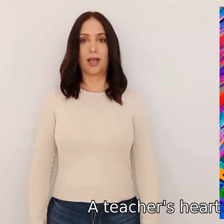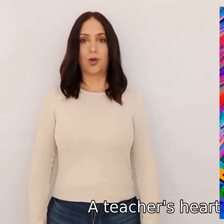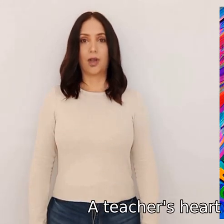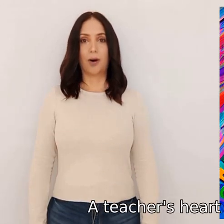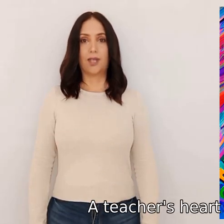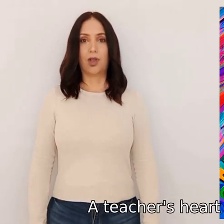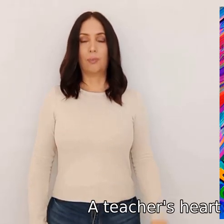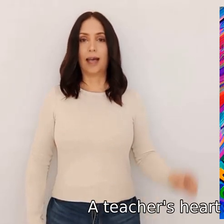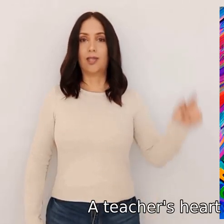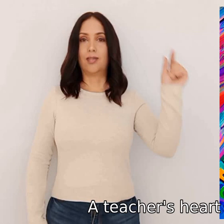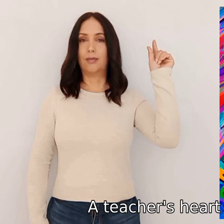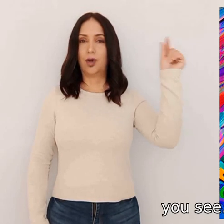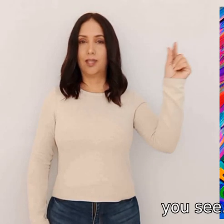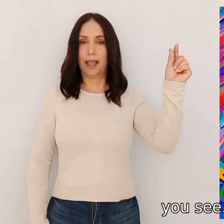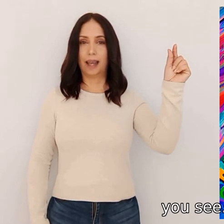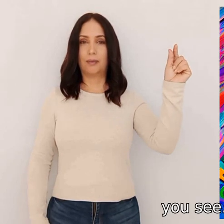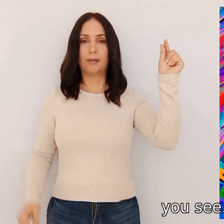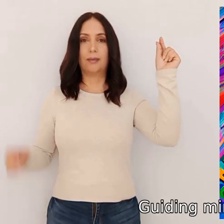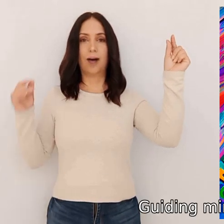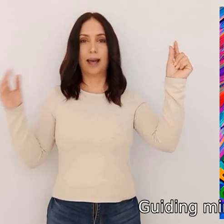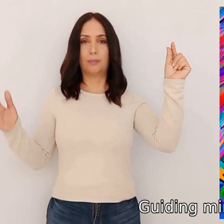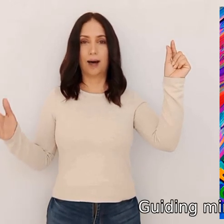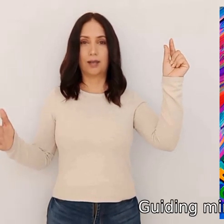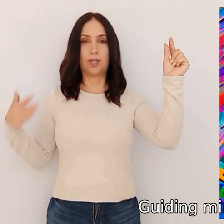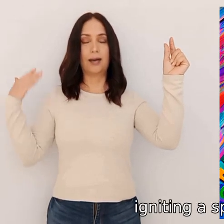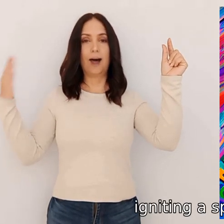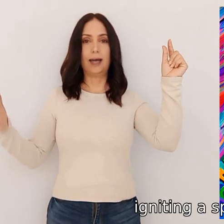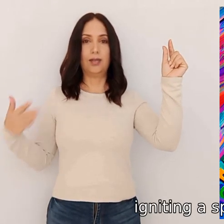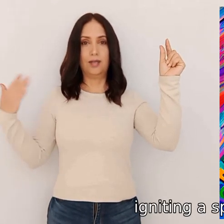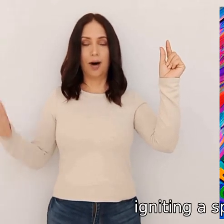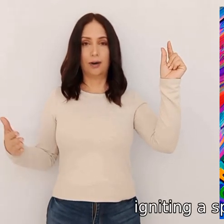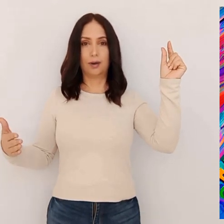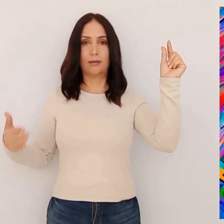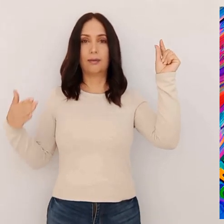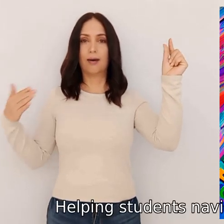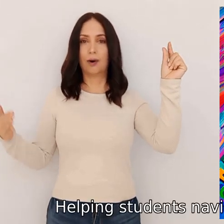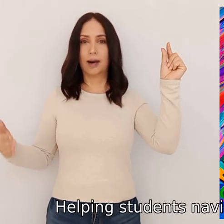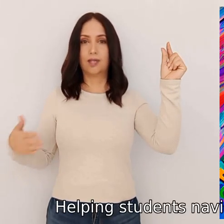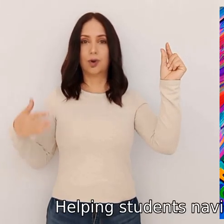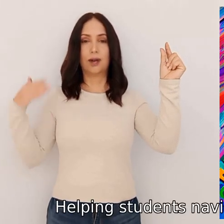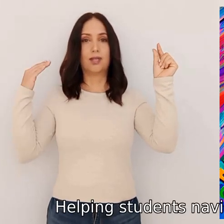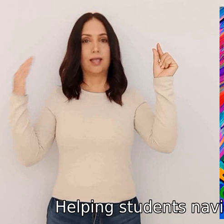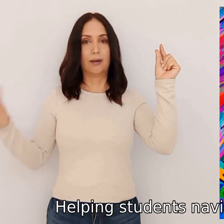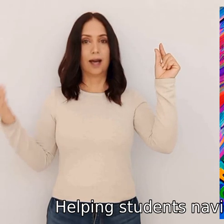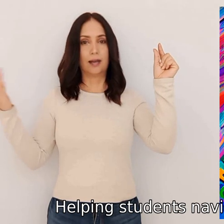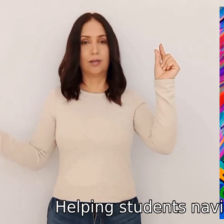teacher's heart still beats you see guiding minds igniting a spark helping students navigate the